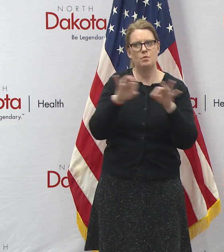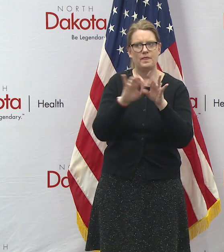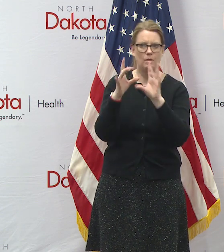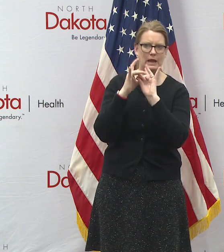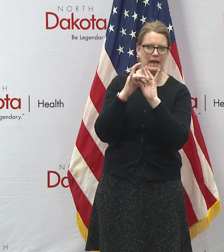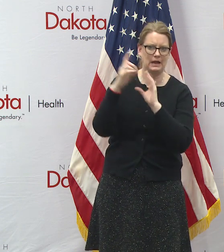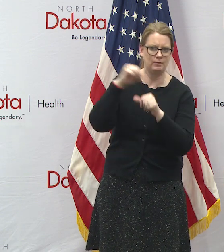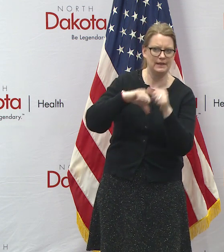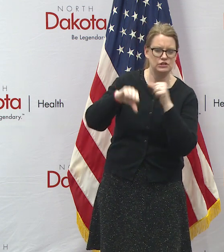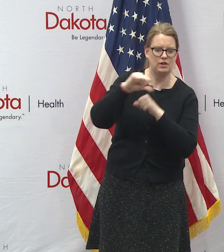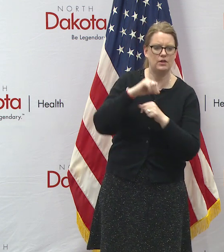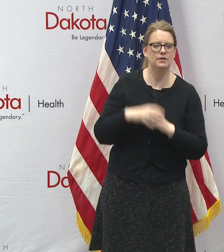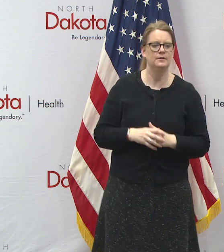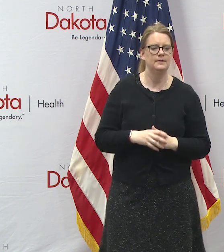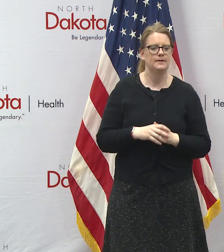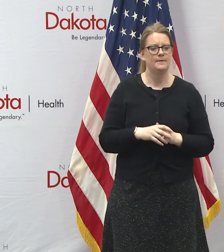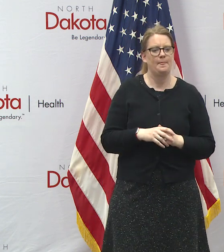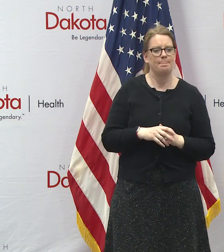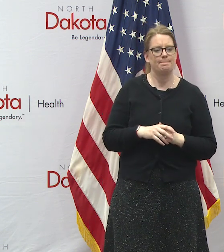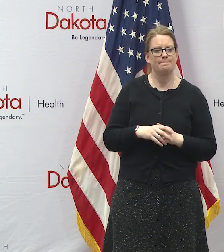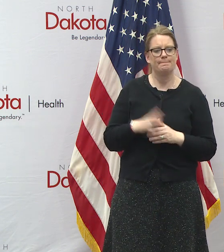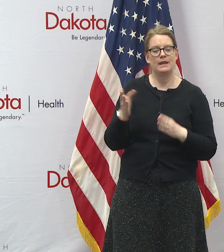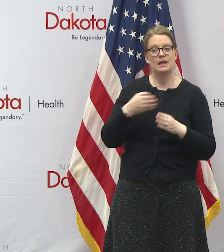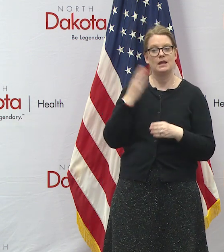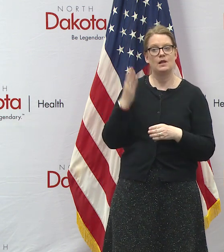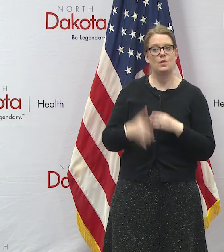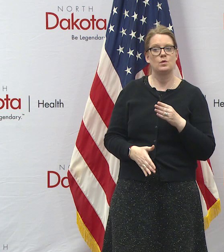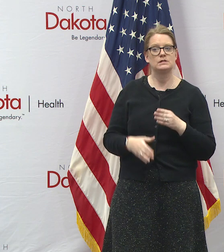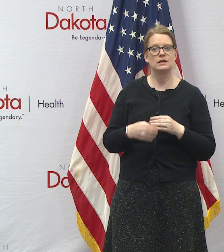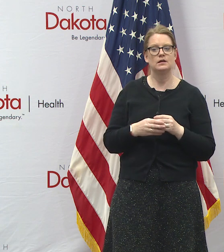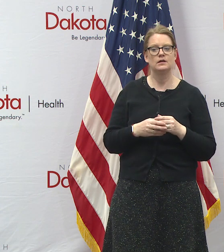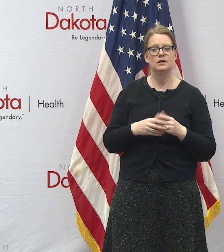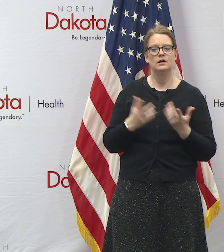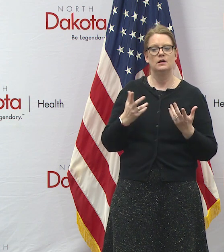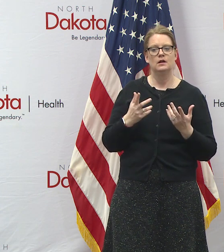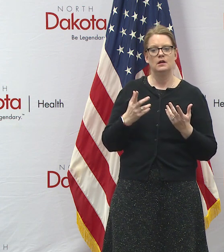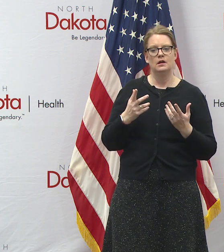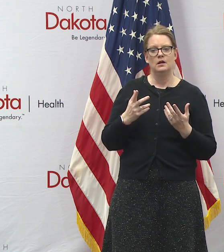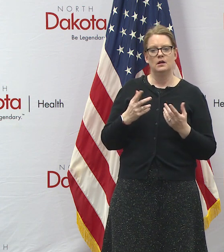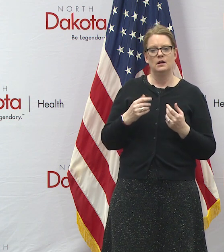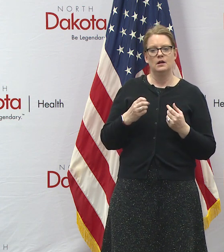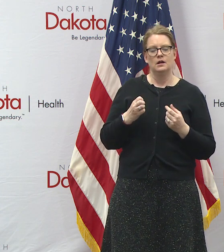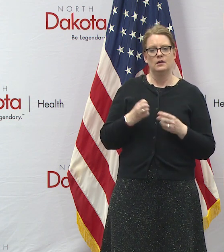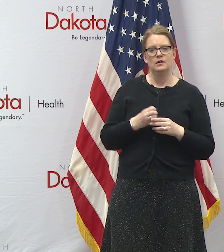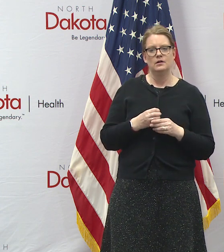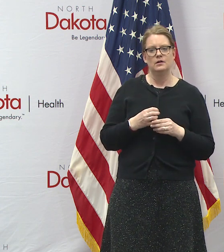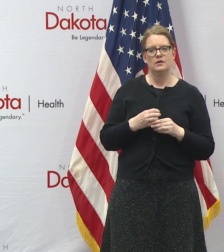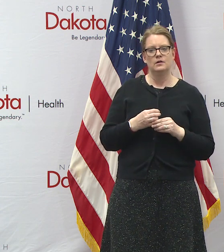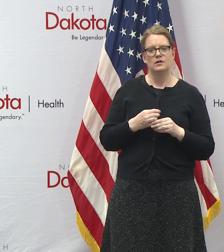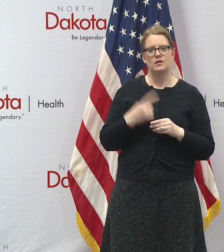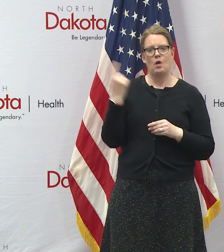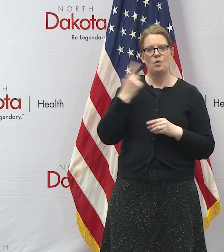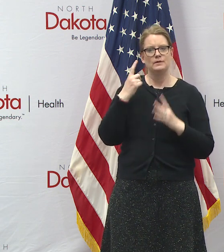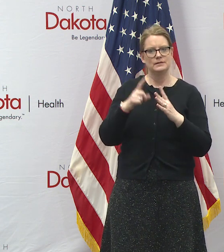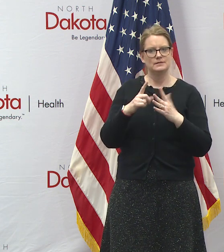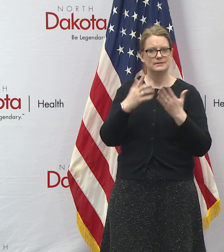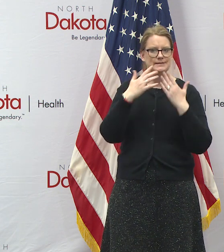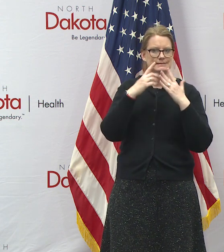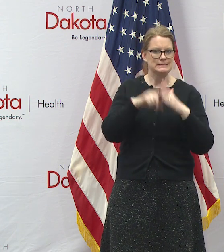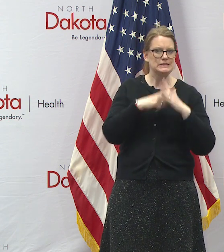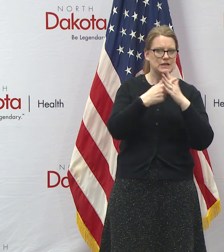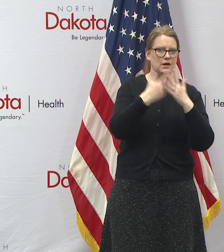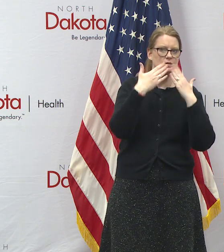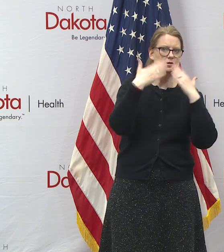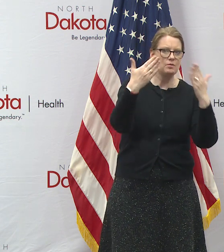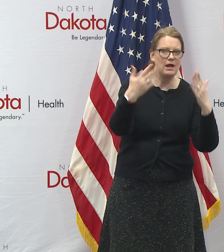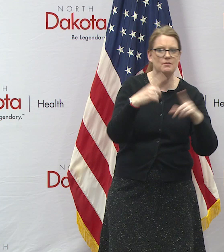each other so uh in closing uh for our formal remarks today uh you know i've always open with gratitude today i want to